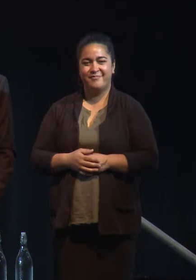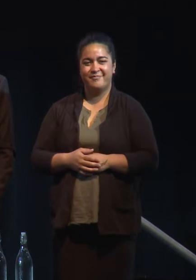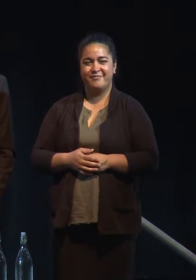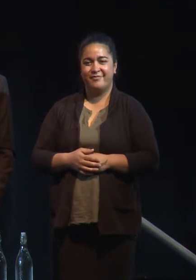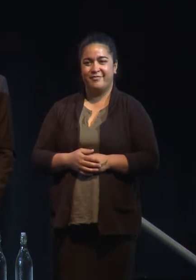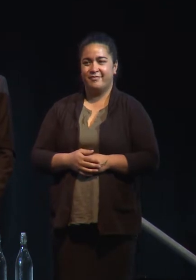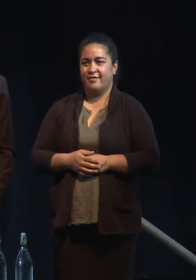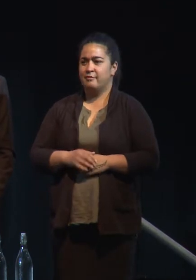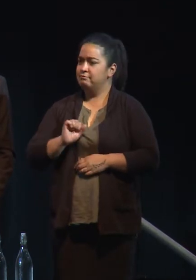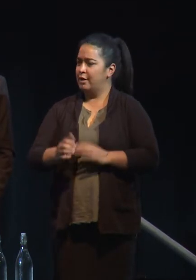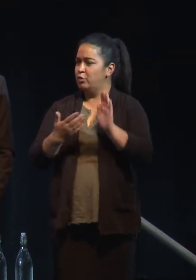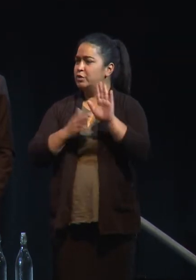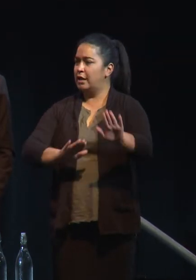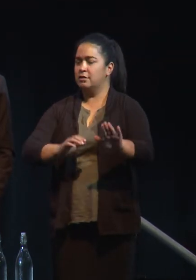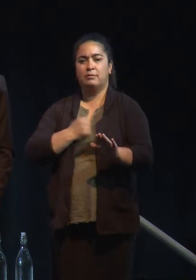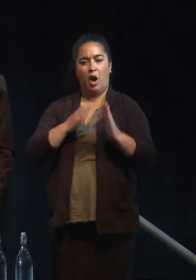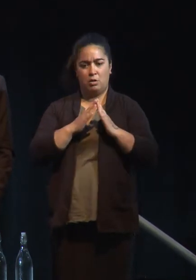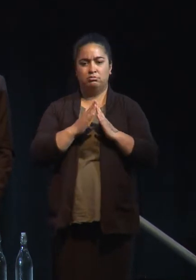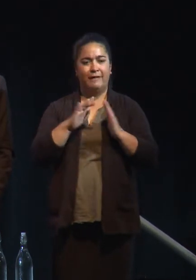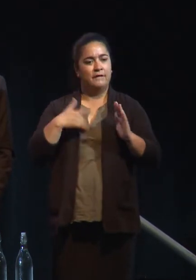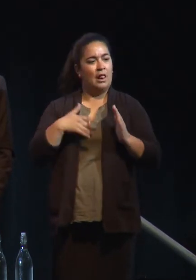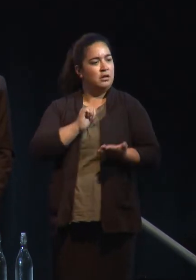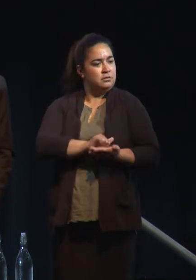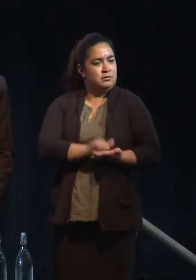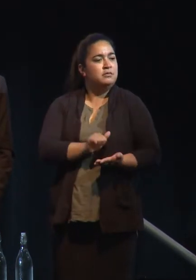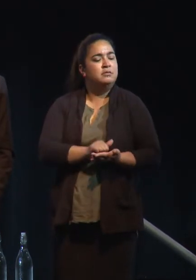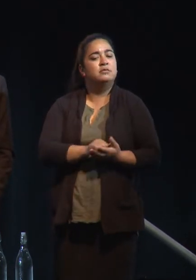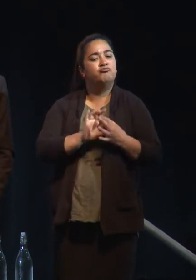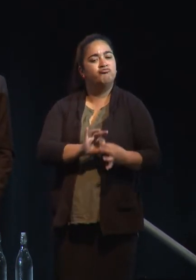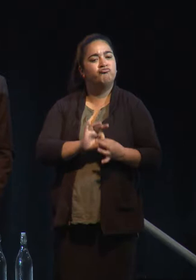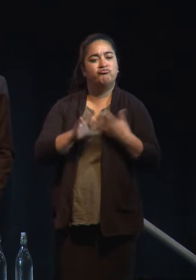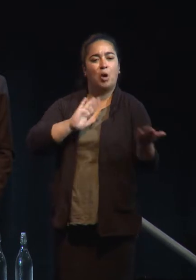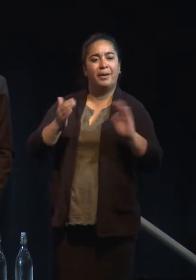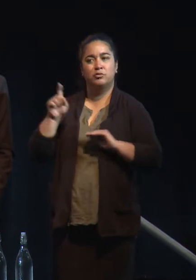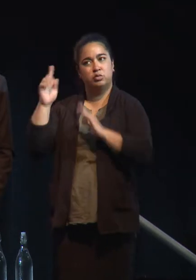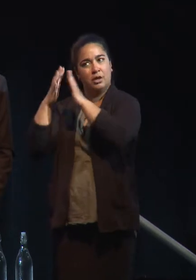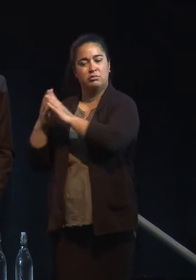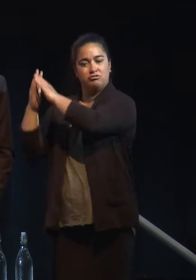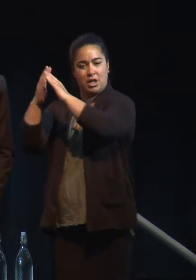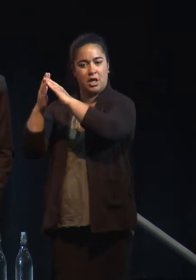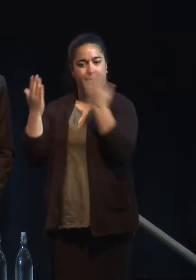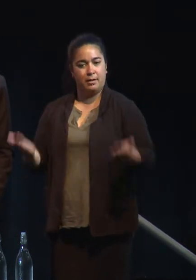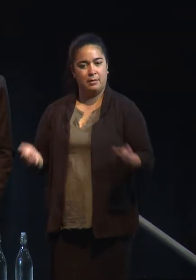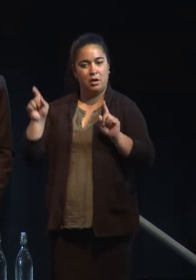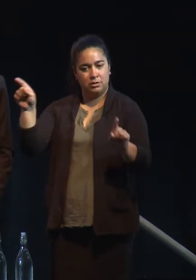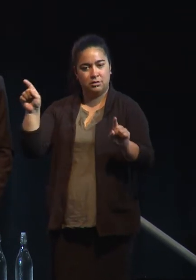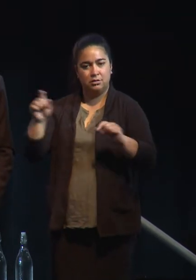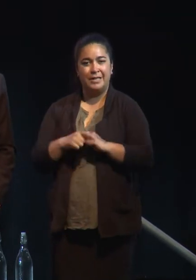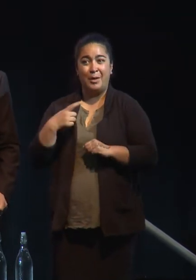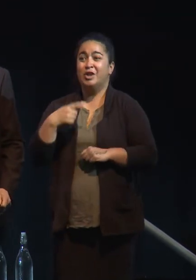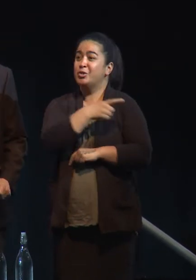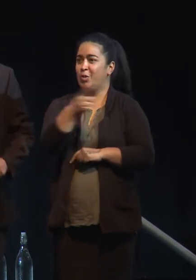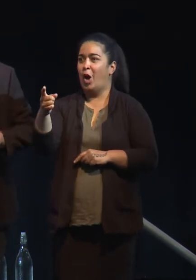feels much more home here than in the States at this point because you're all sane.